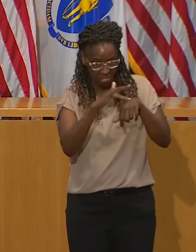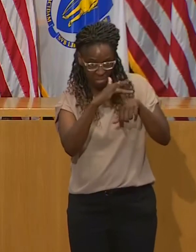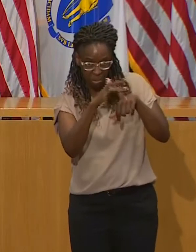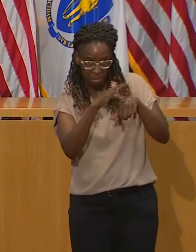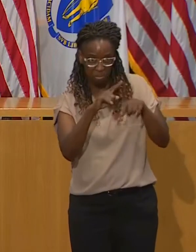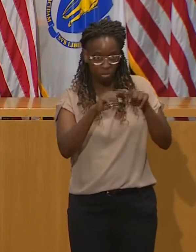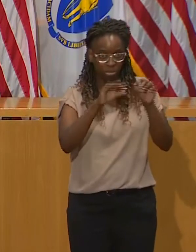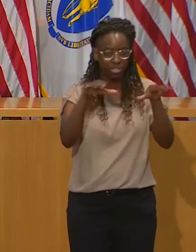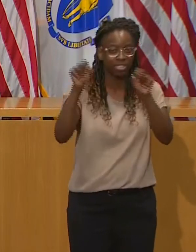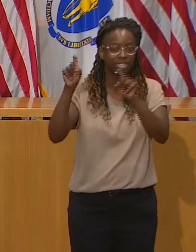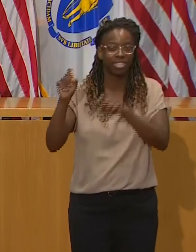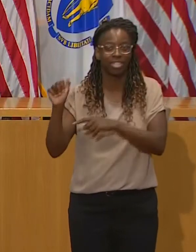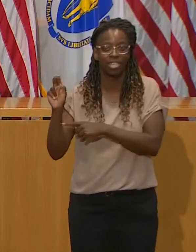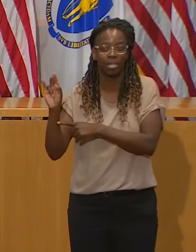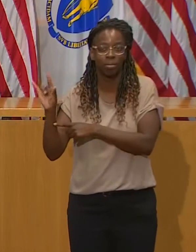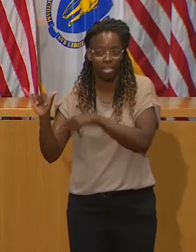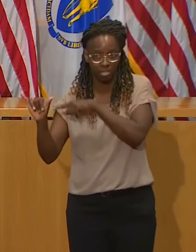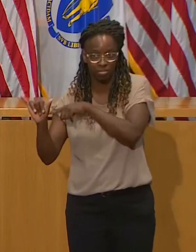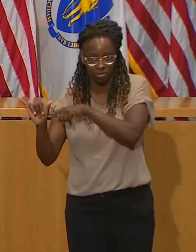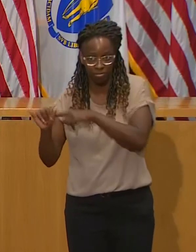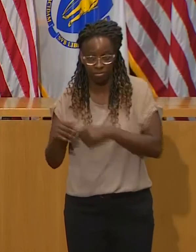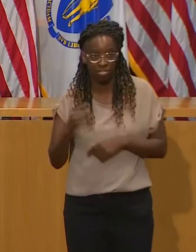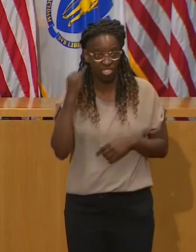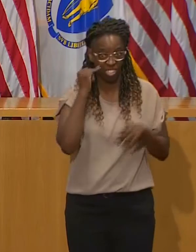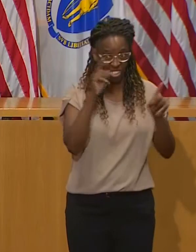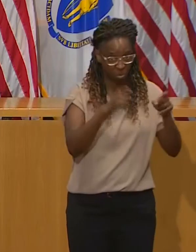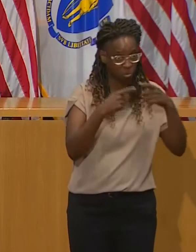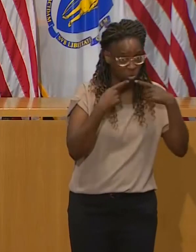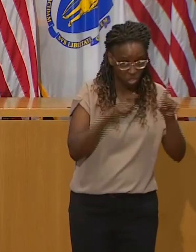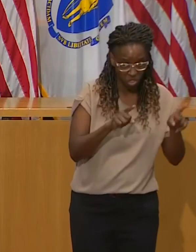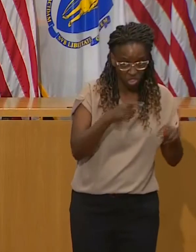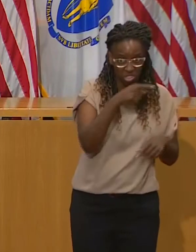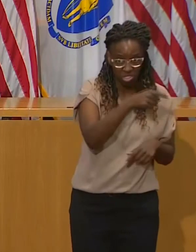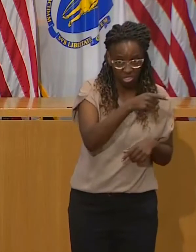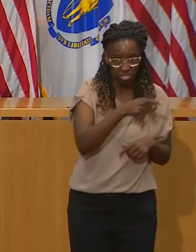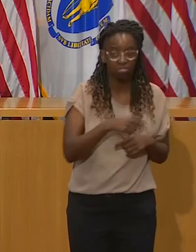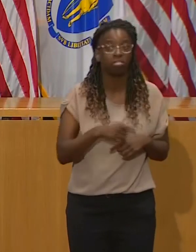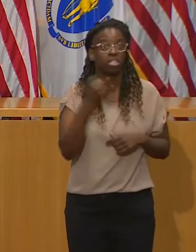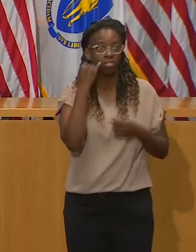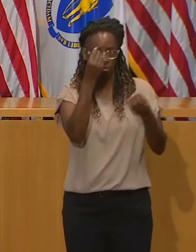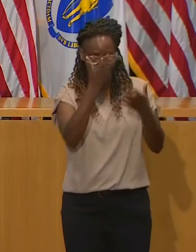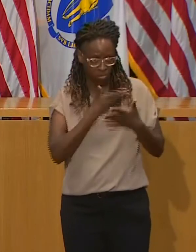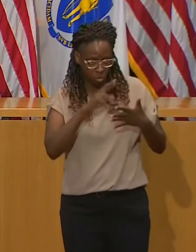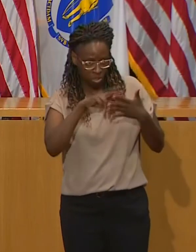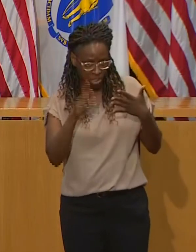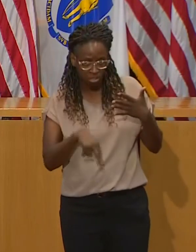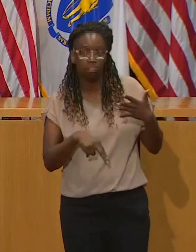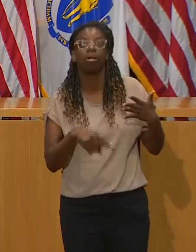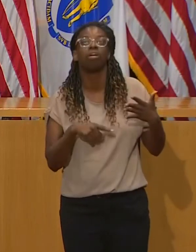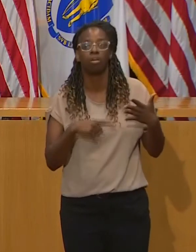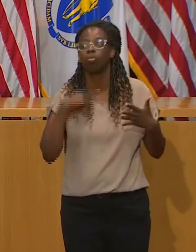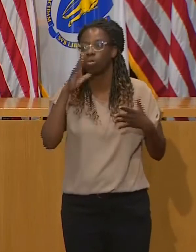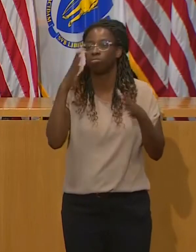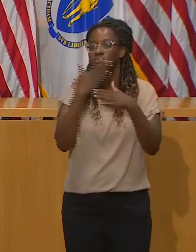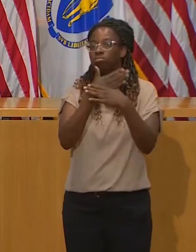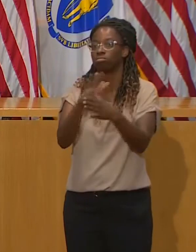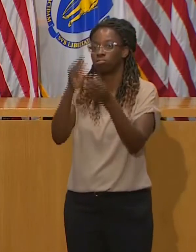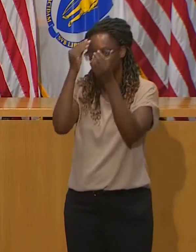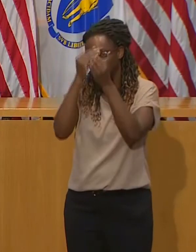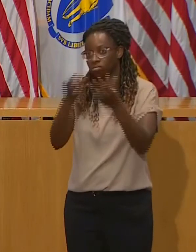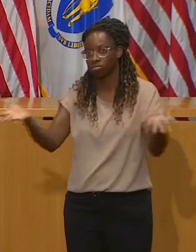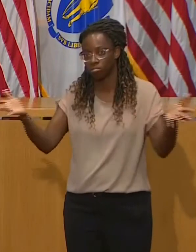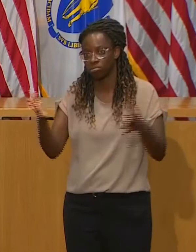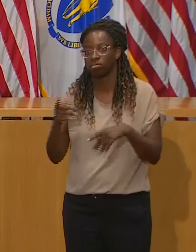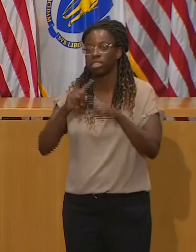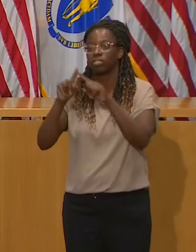hope it has, we will be getting that out and about. that's a, literally it's a point-of-care test, 15 minutes and you have the results. And we think that would be